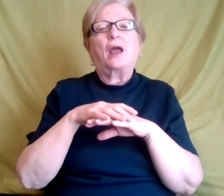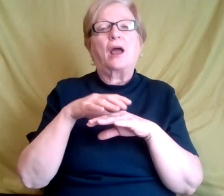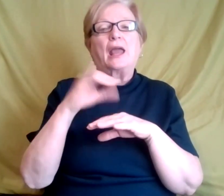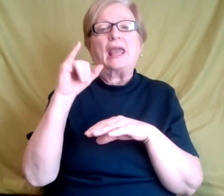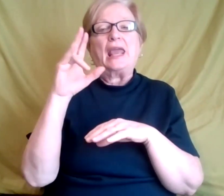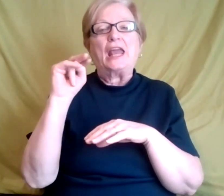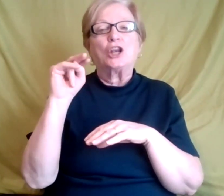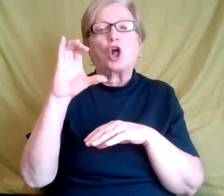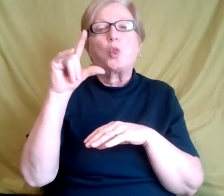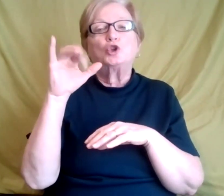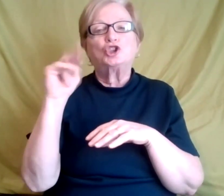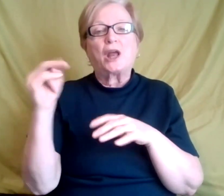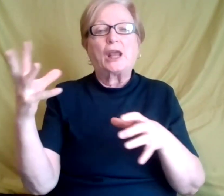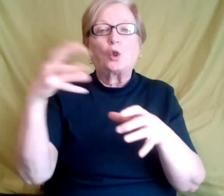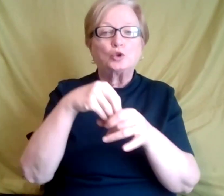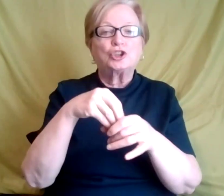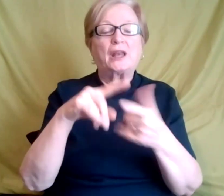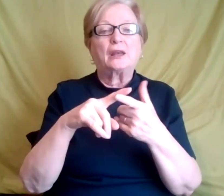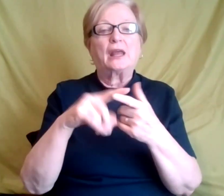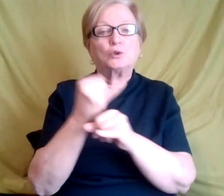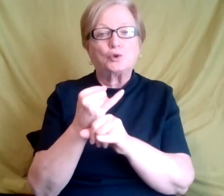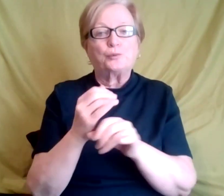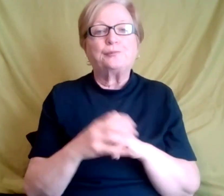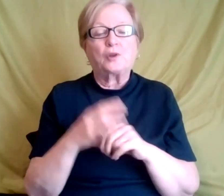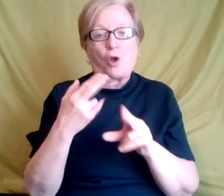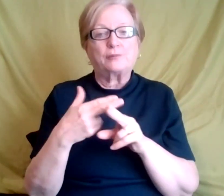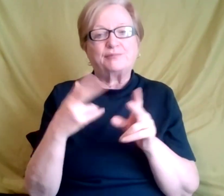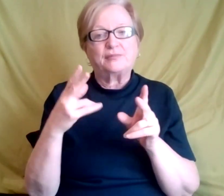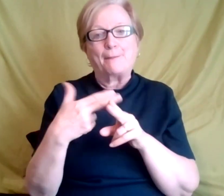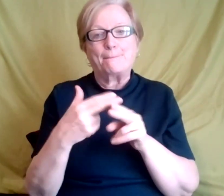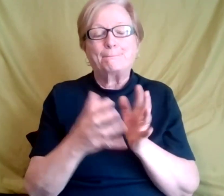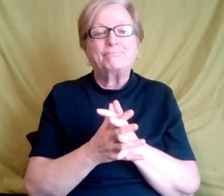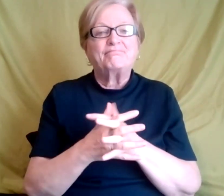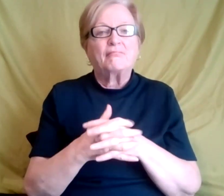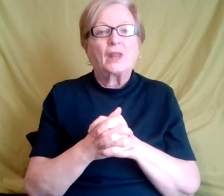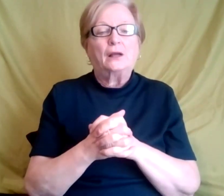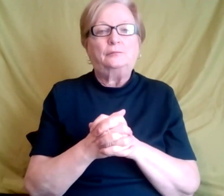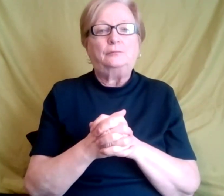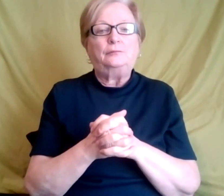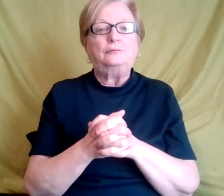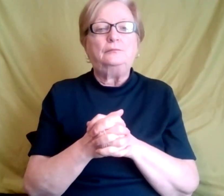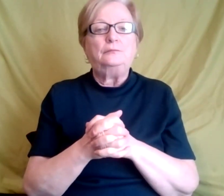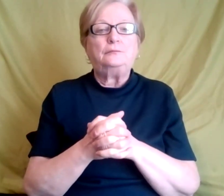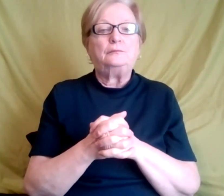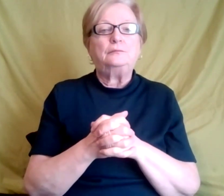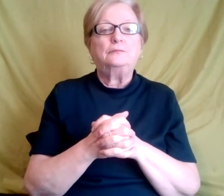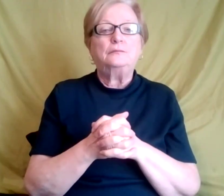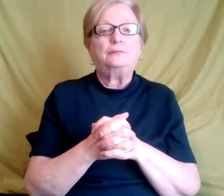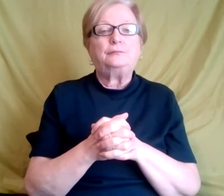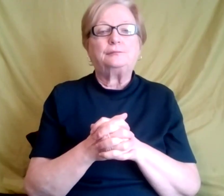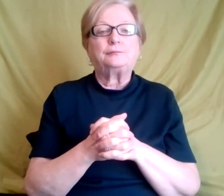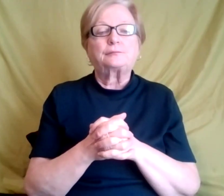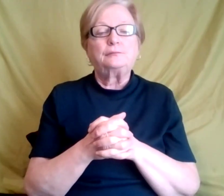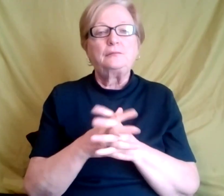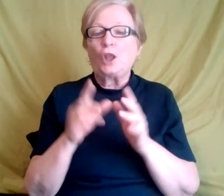on, I'm putting this in there and definitely, um, you know, so go to the